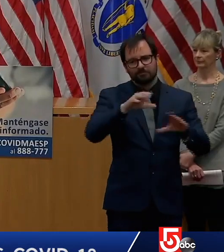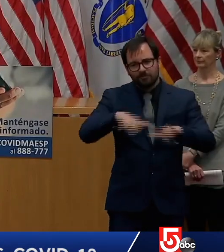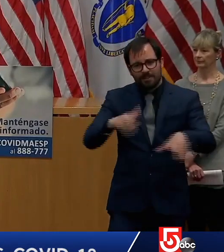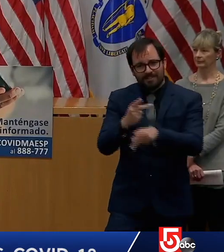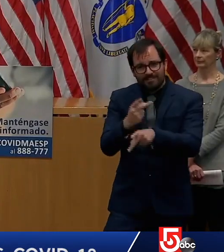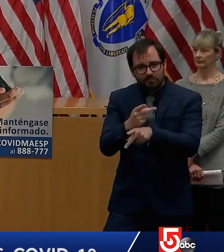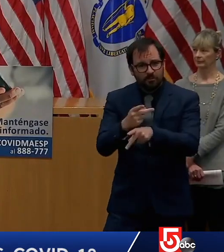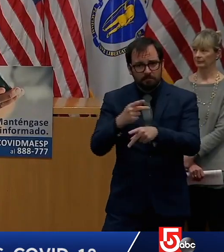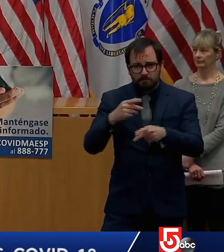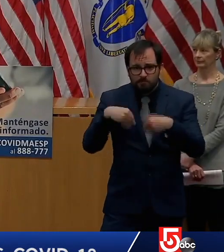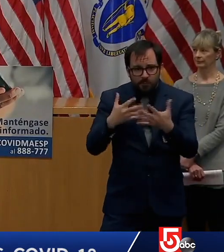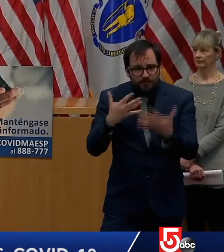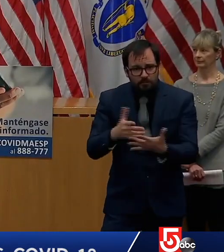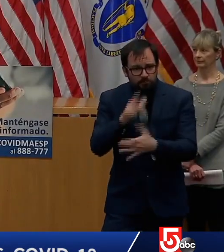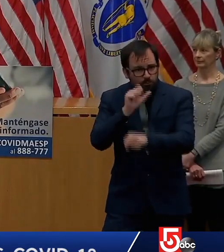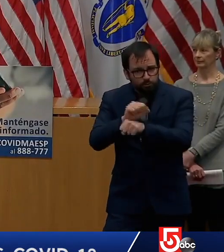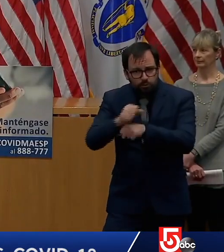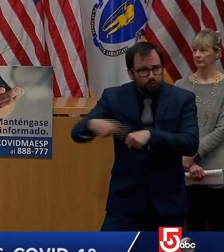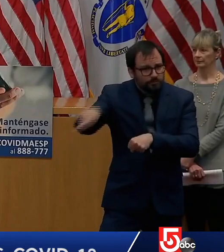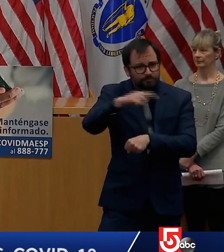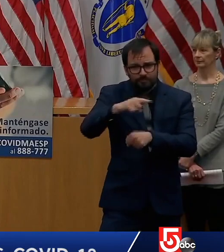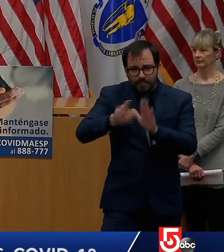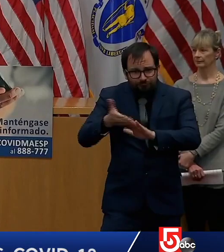keep us healthy and safe